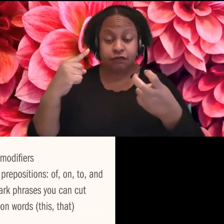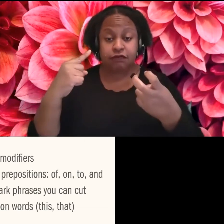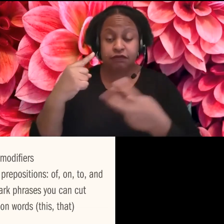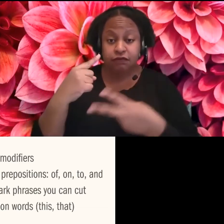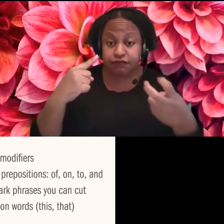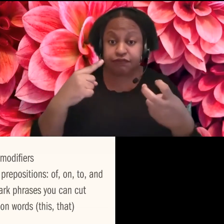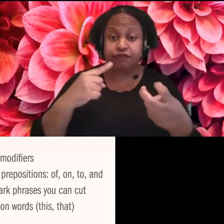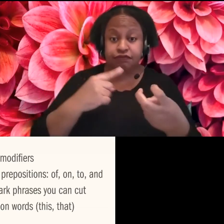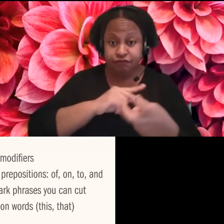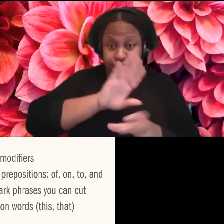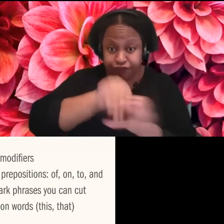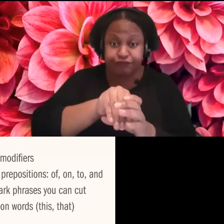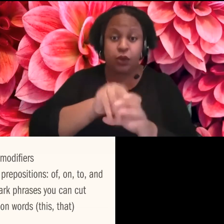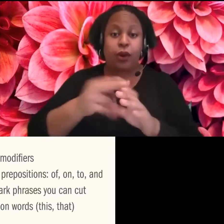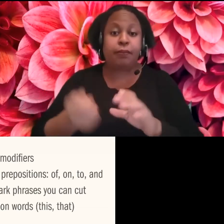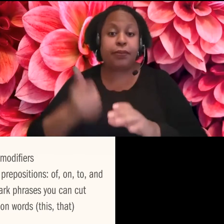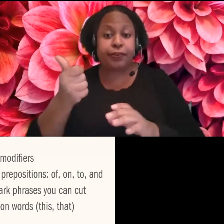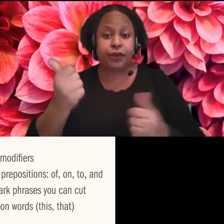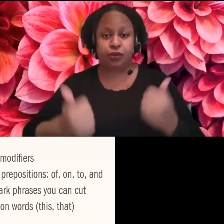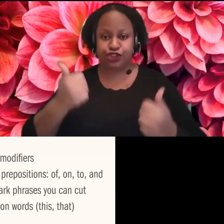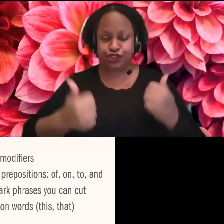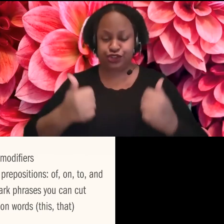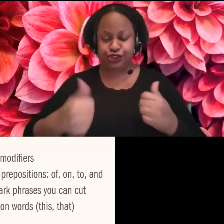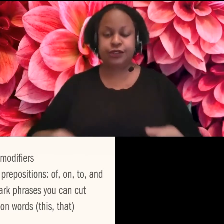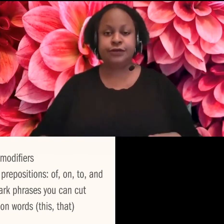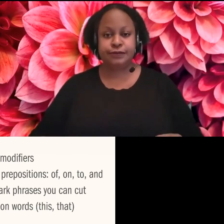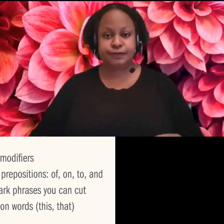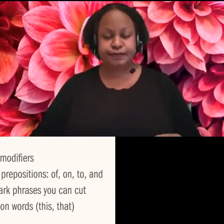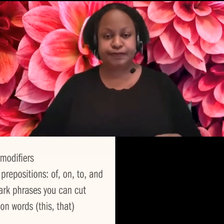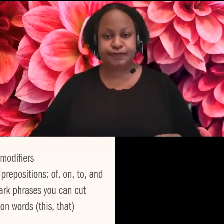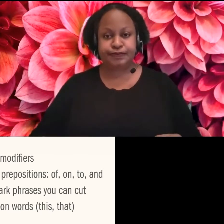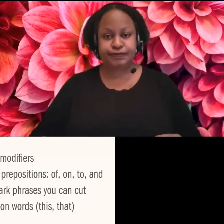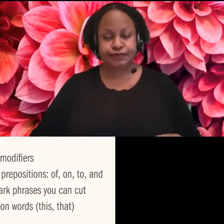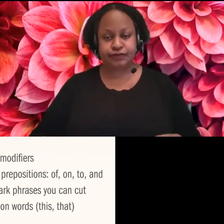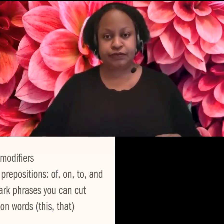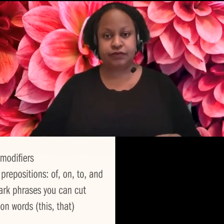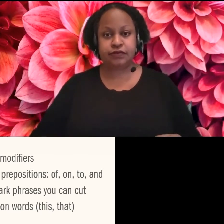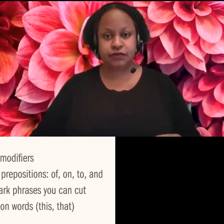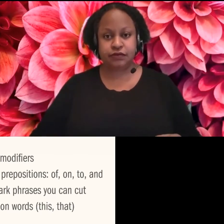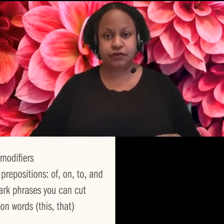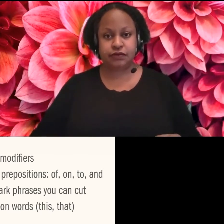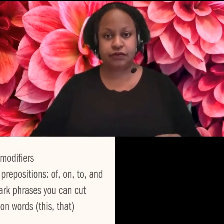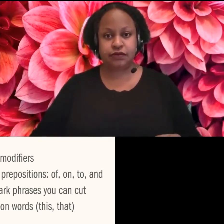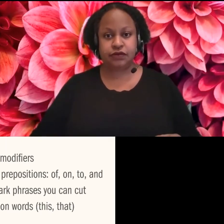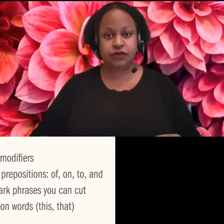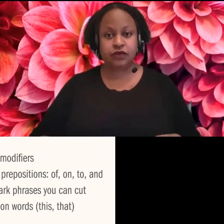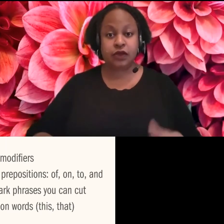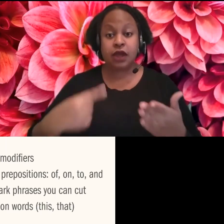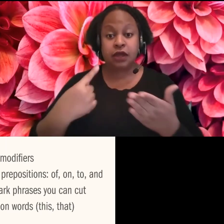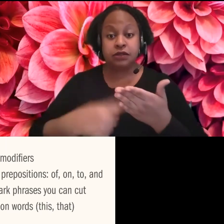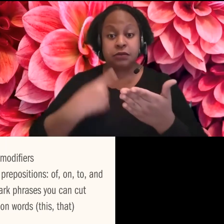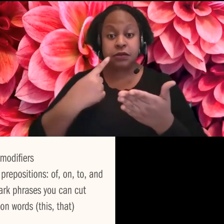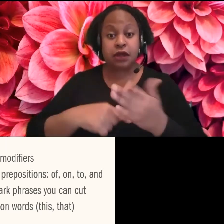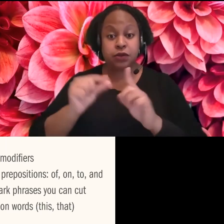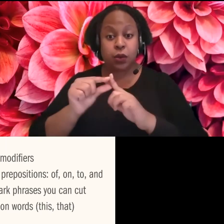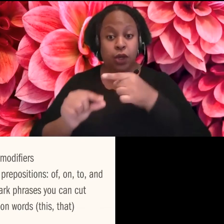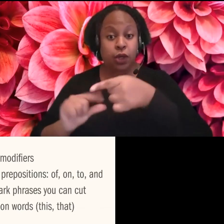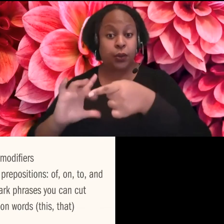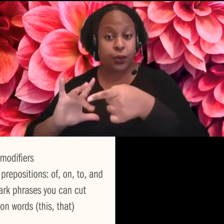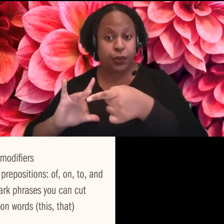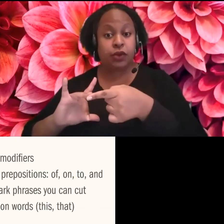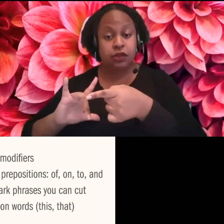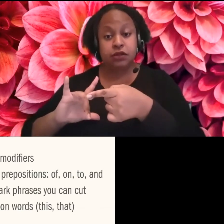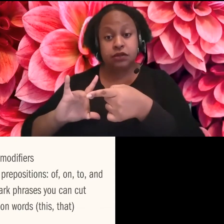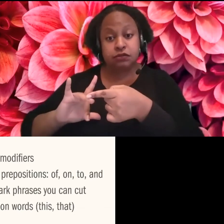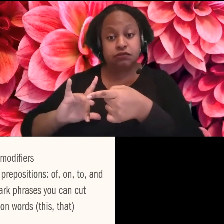And as I said before, the reason that happens with when they're, uh, overlooked and is because we get, uh,